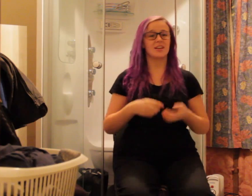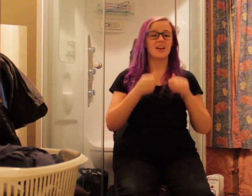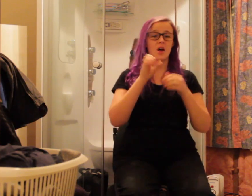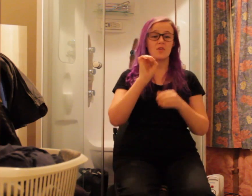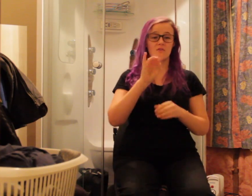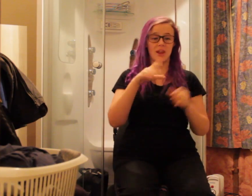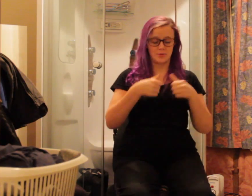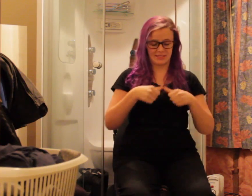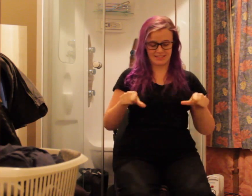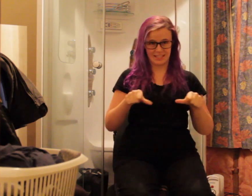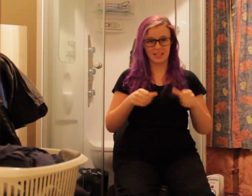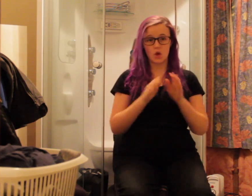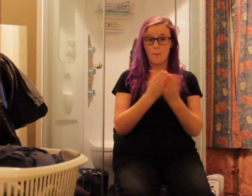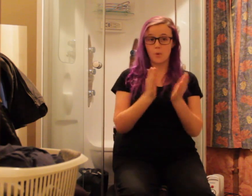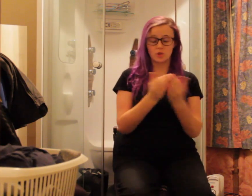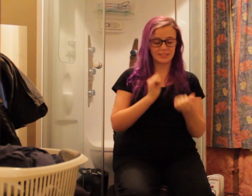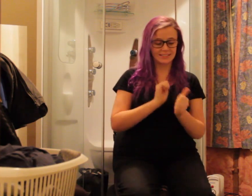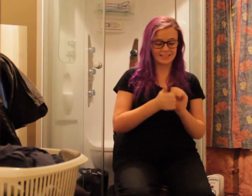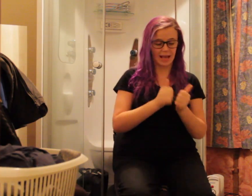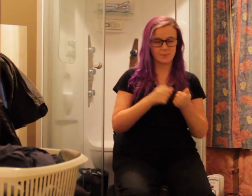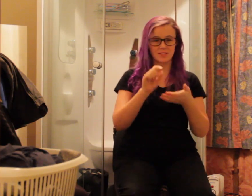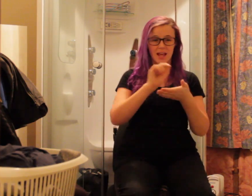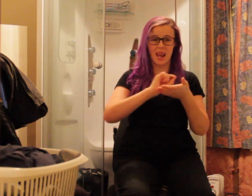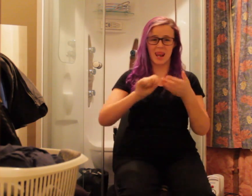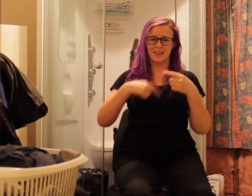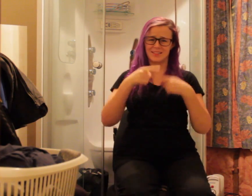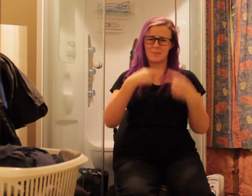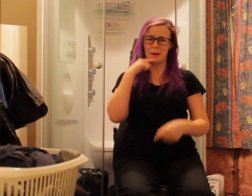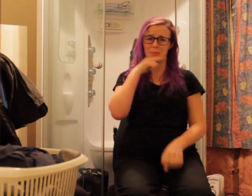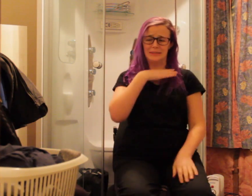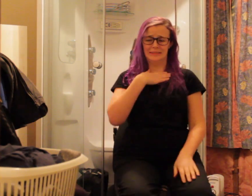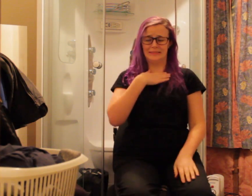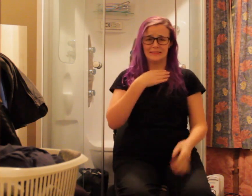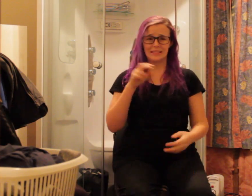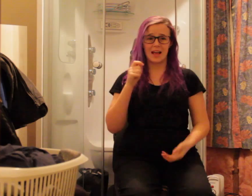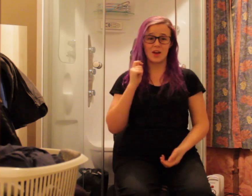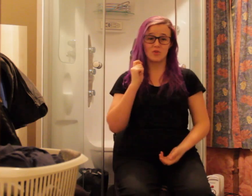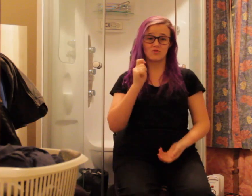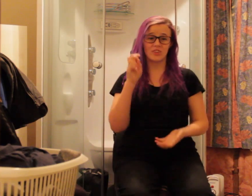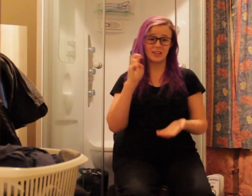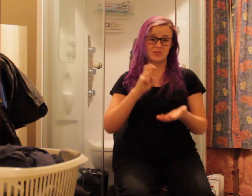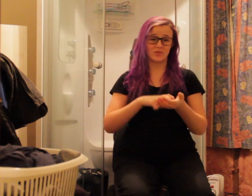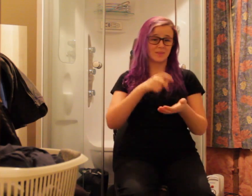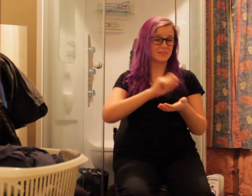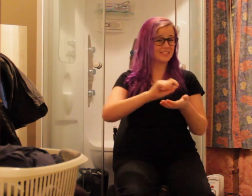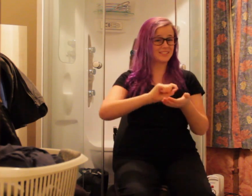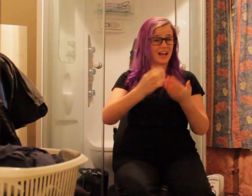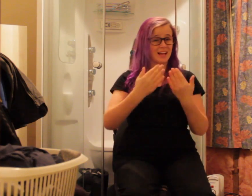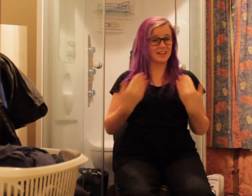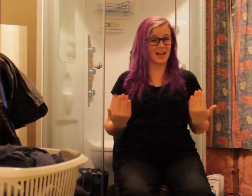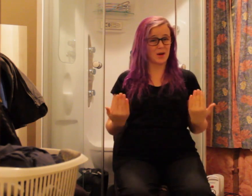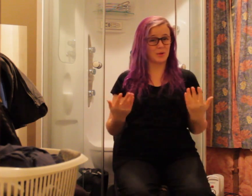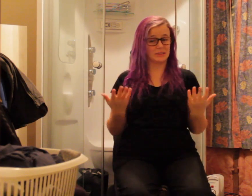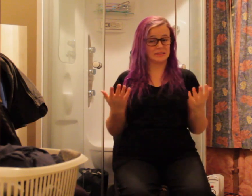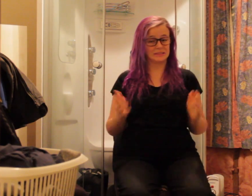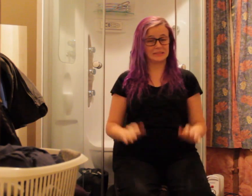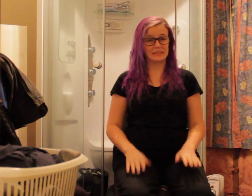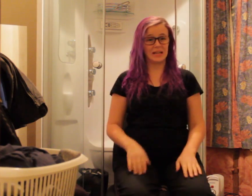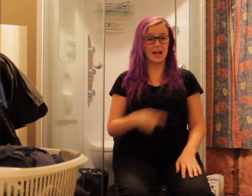Flowers, stickers, books and toys, cringy notes to your six boys. Now our tenancy agreements on the floor. My